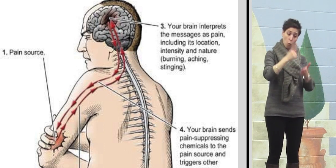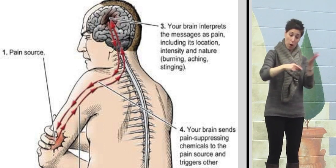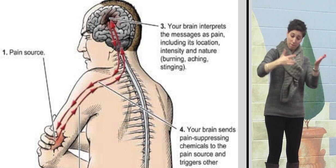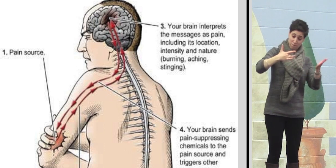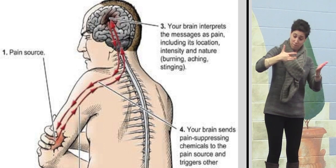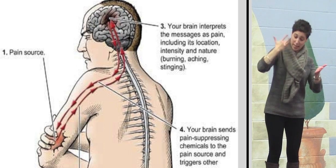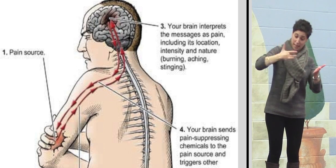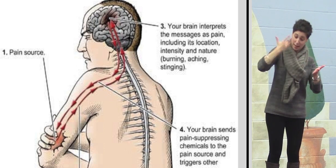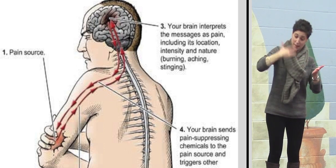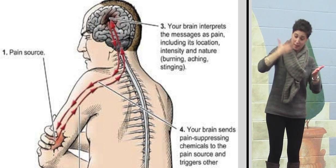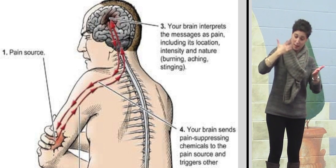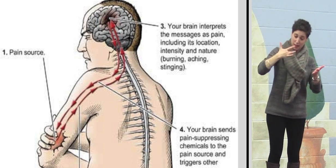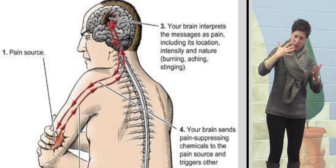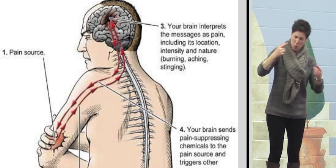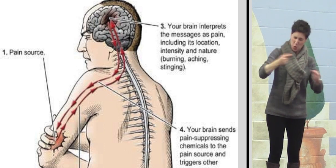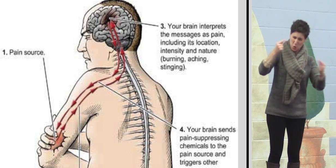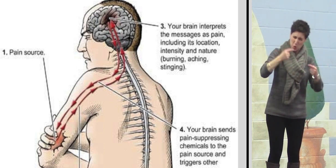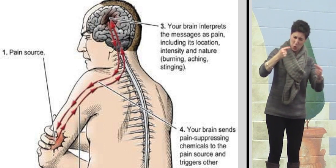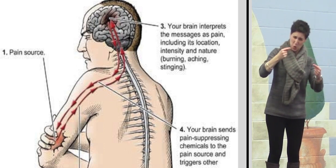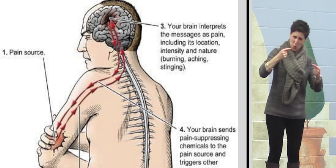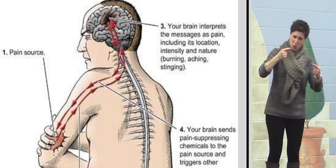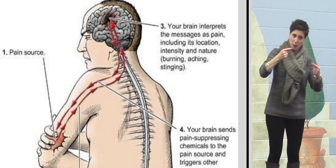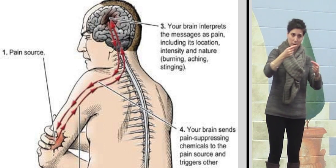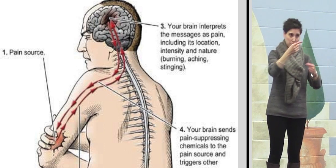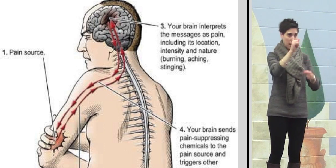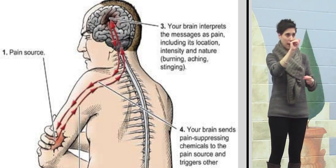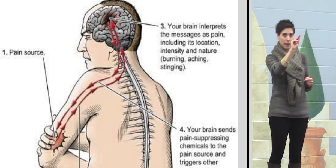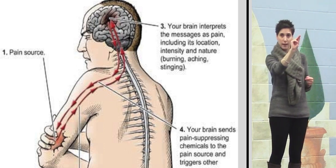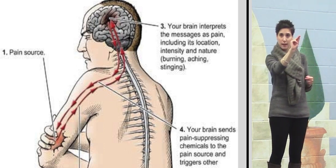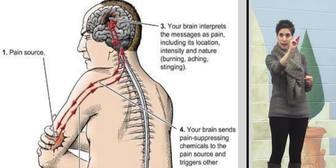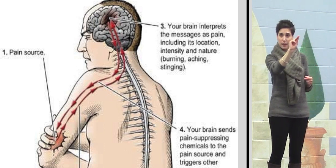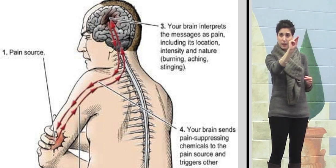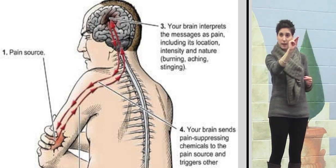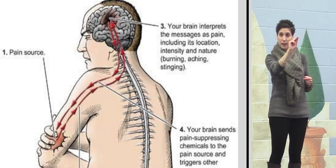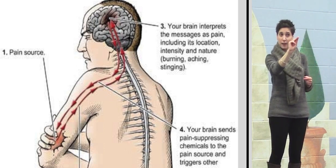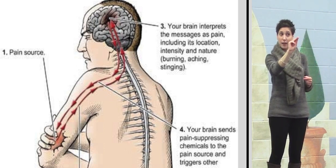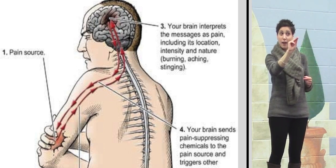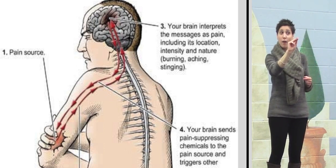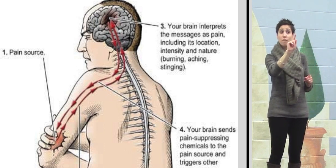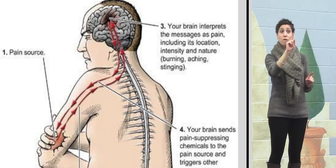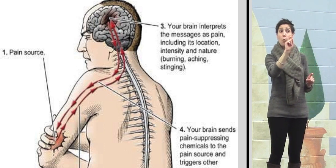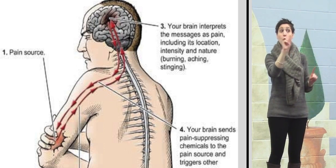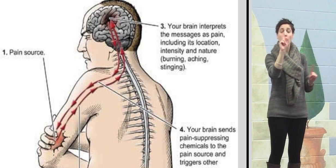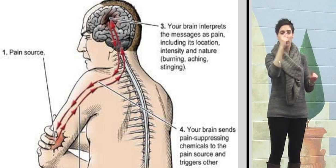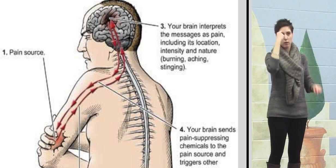is pain. And that's a mental thing.